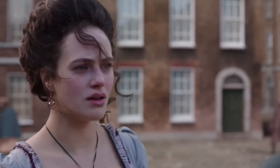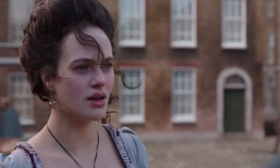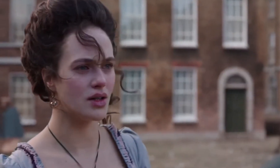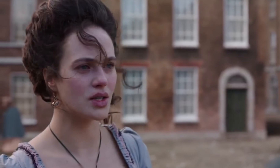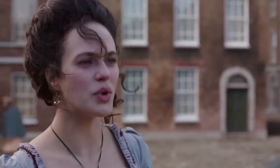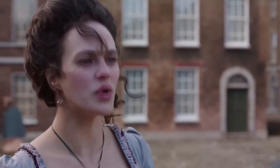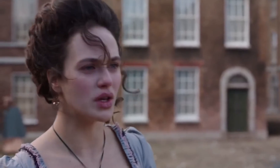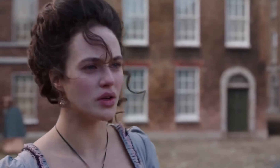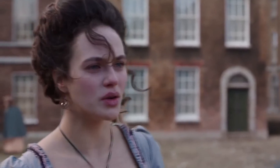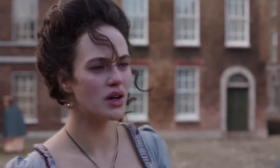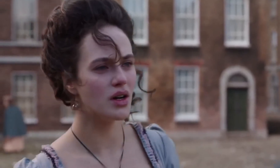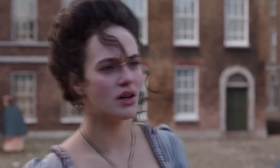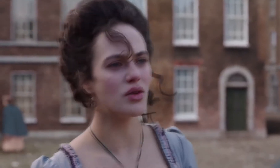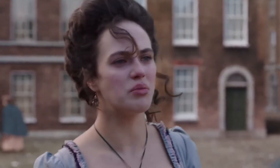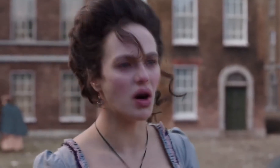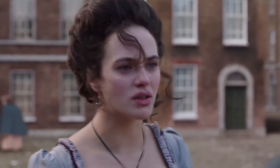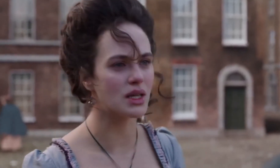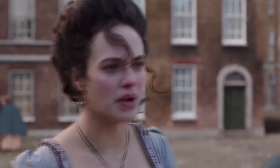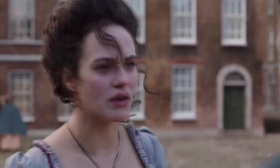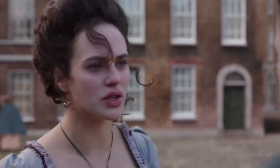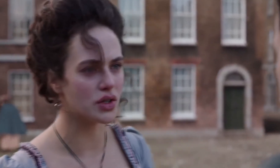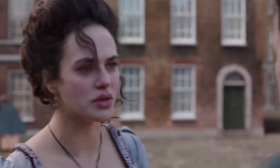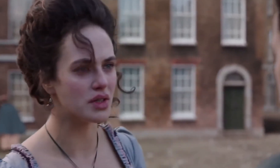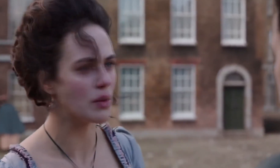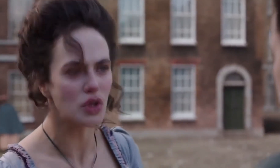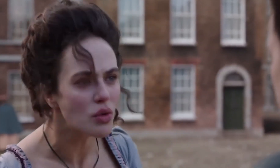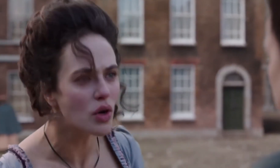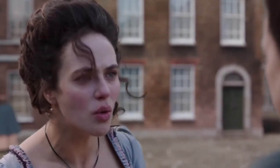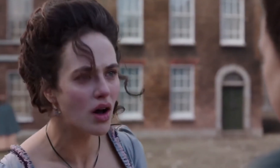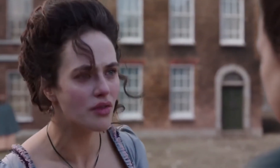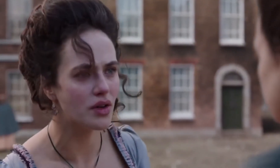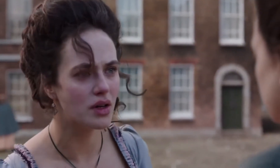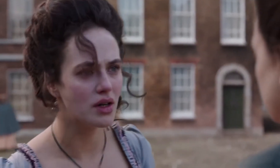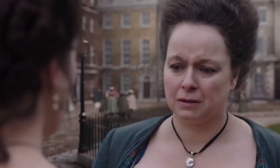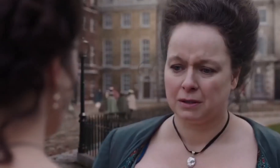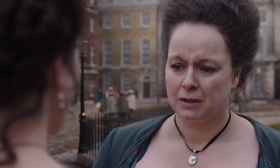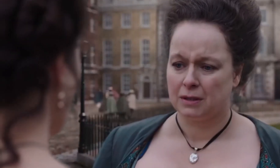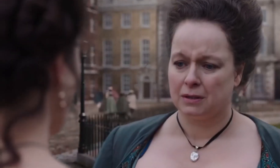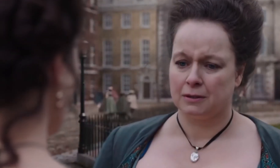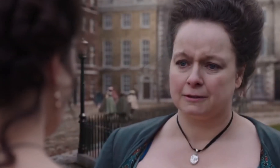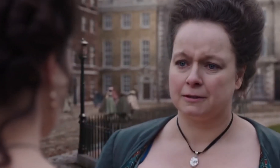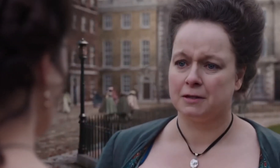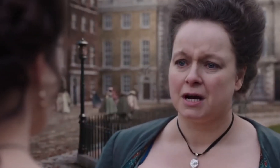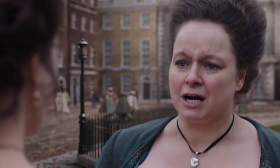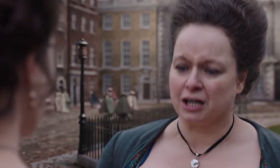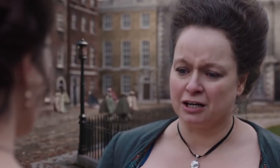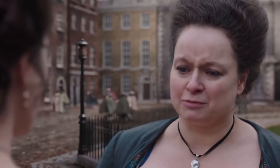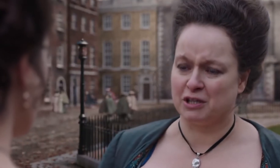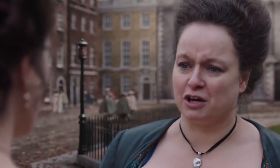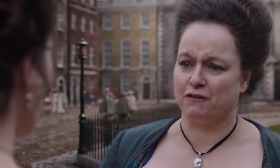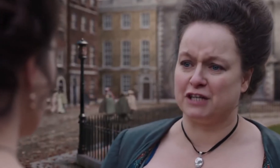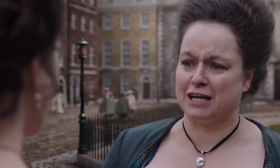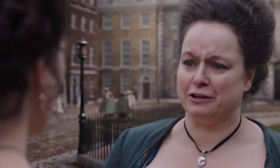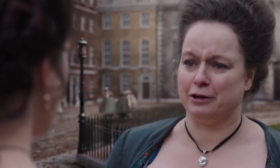She bought you a poxy pair of shoes. That was all you're worth. I cursed myself for telling you.